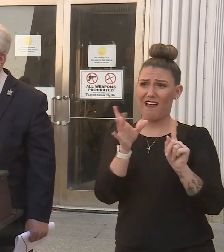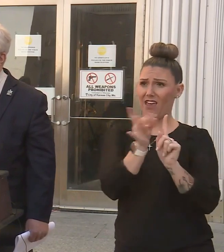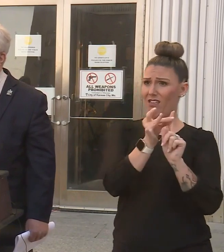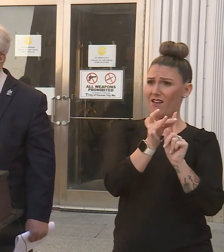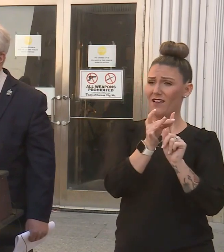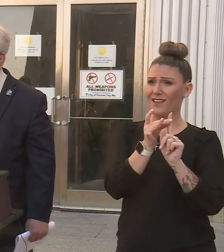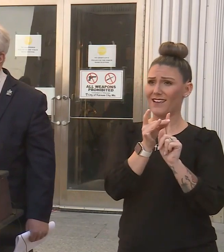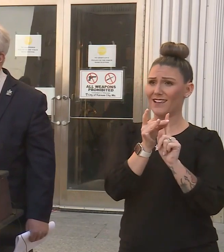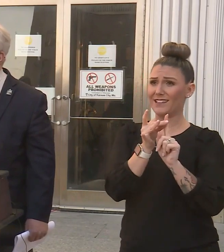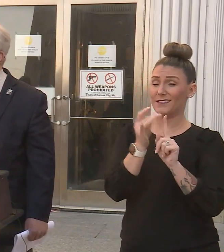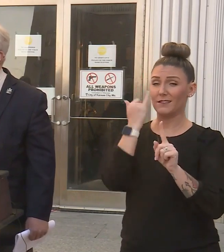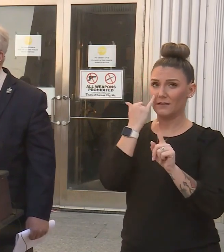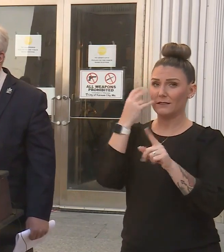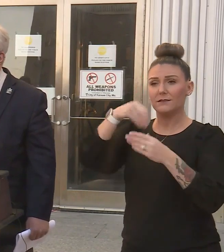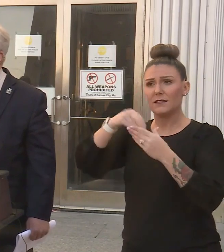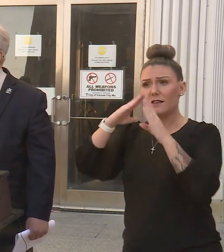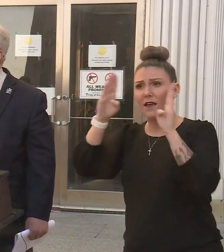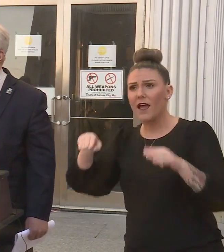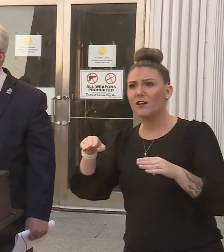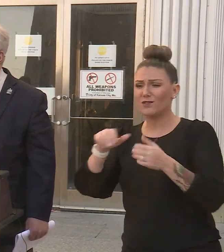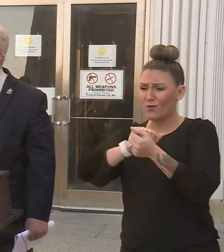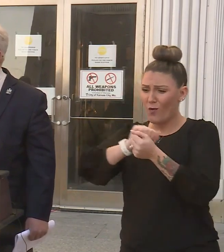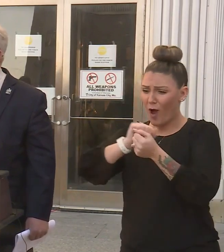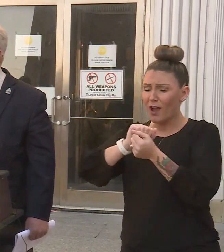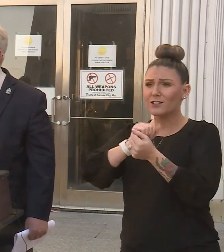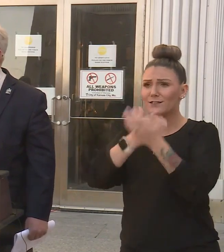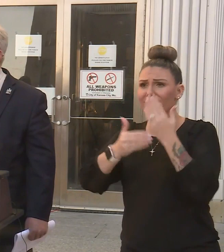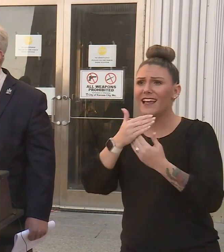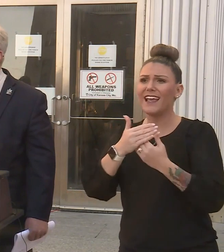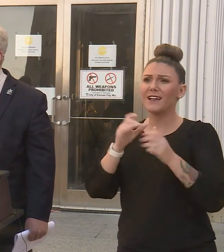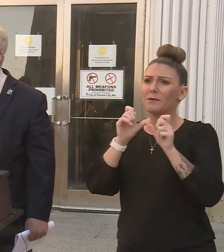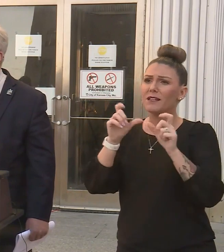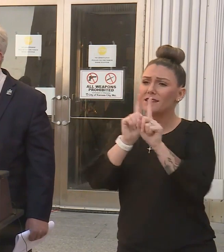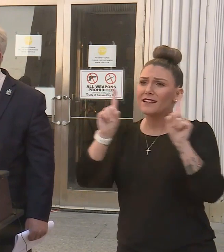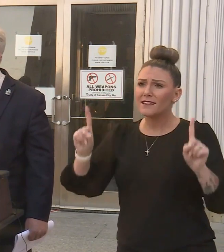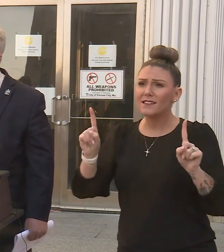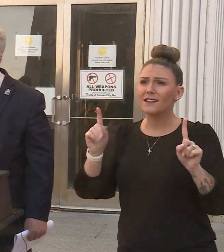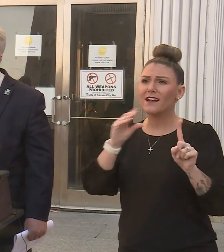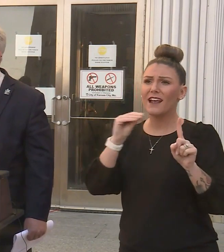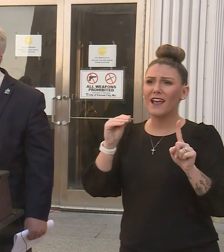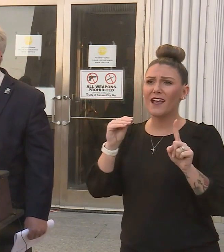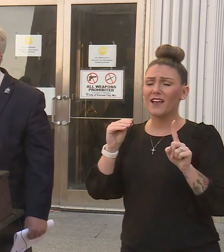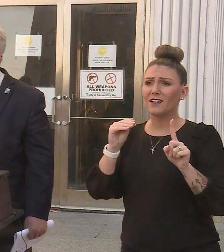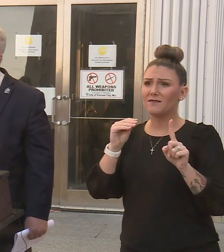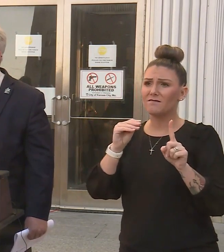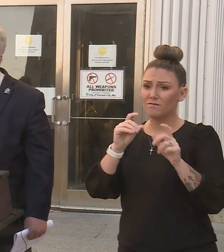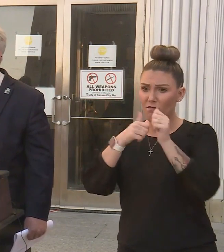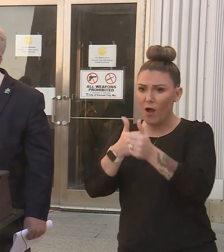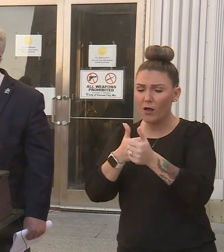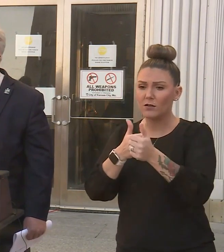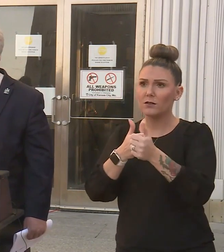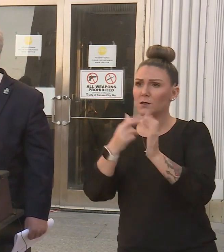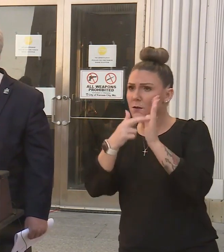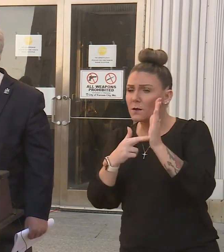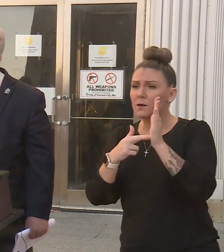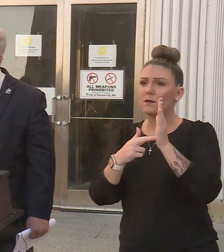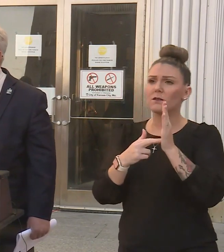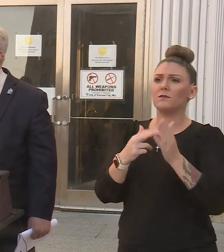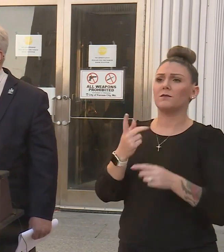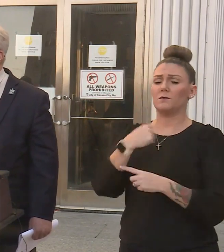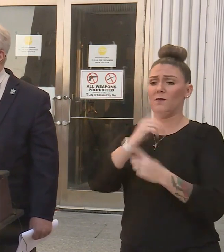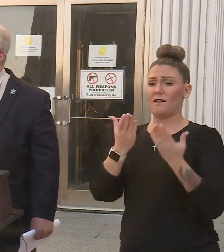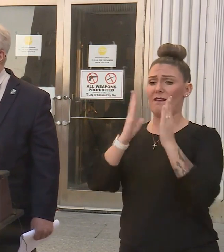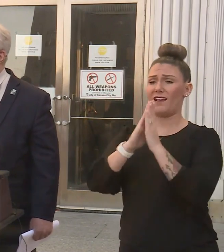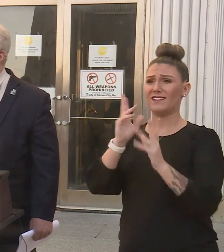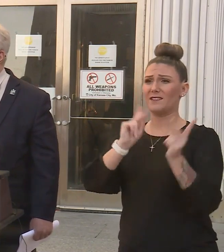in the in the house. So washing your hands, keeping your distance, you know, being prudent. But we are asking for